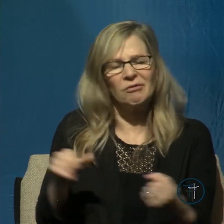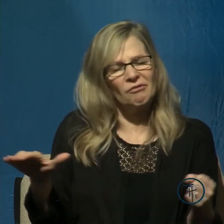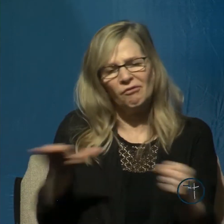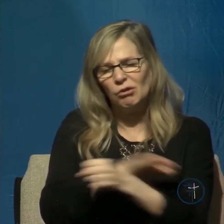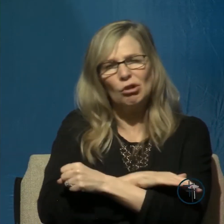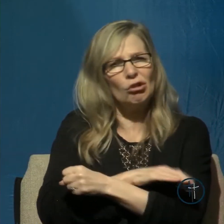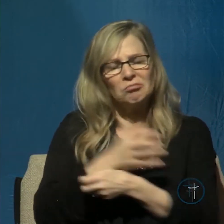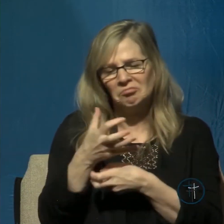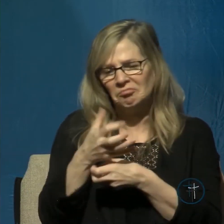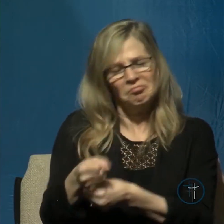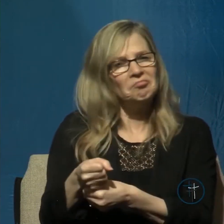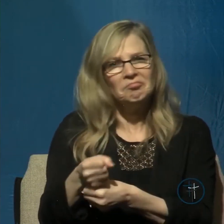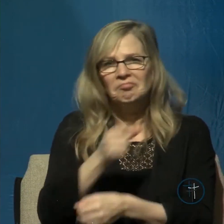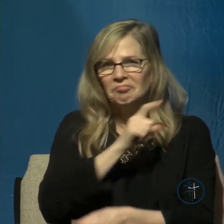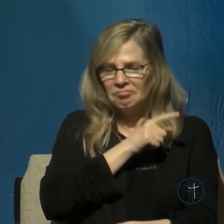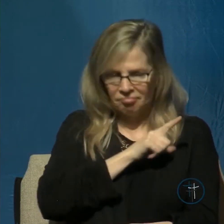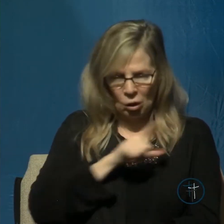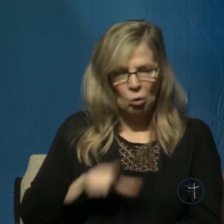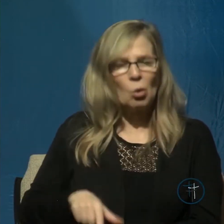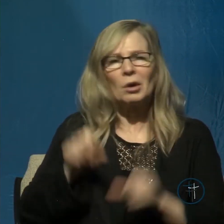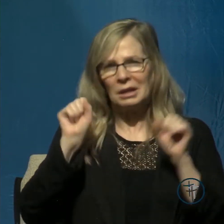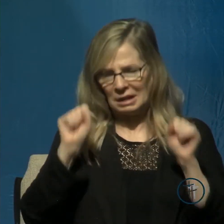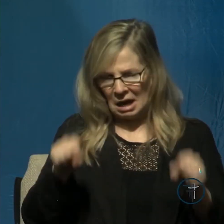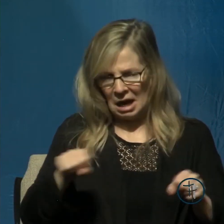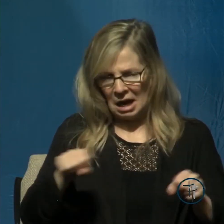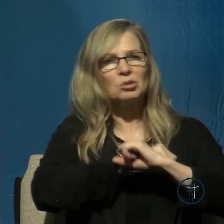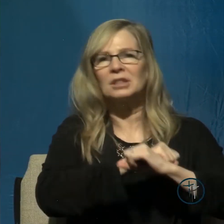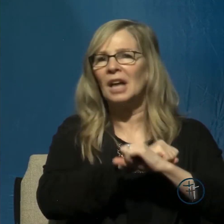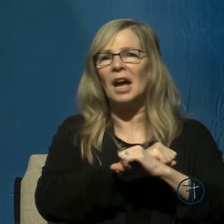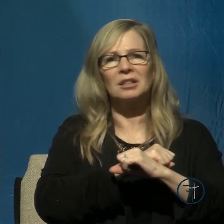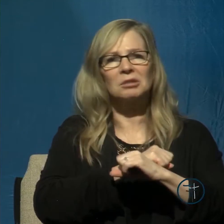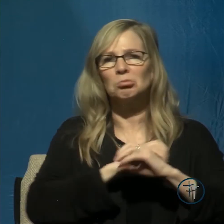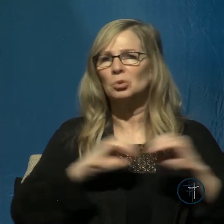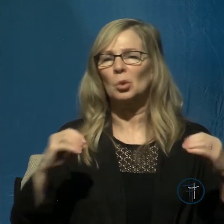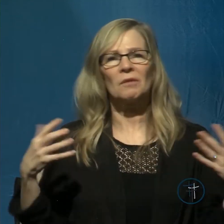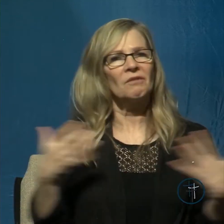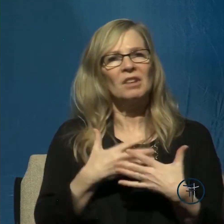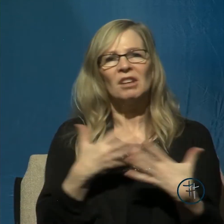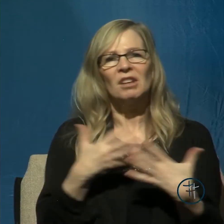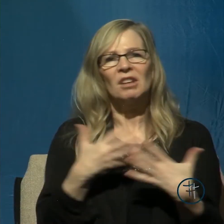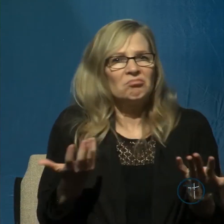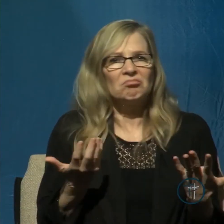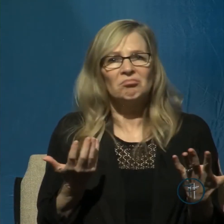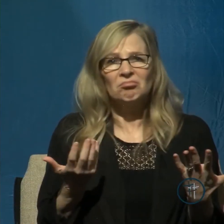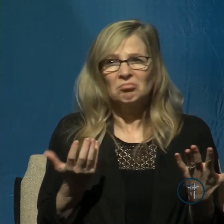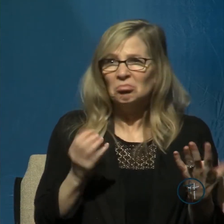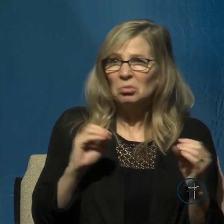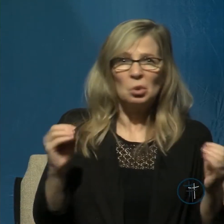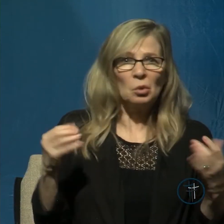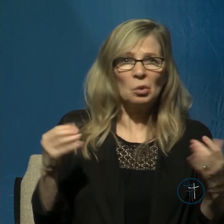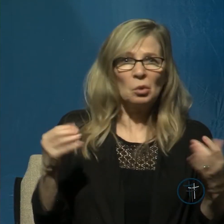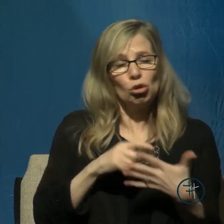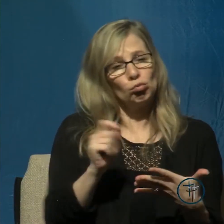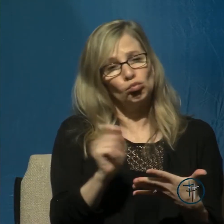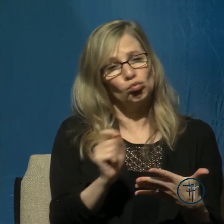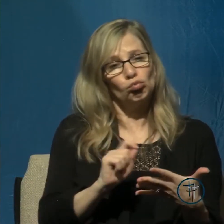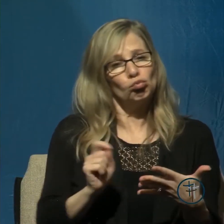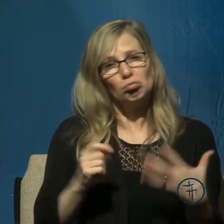God's ability to protect him, and says, I'm not afraid at all. I'm bold, I'm courageous, I'm